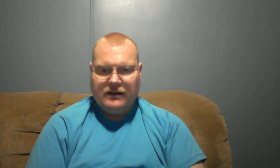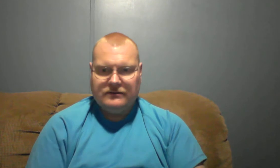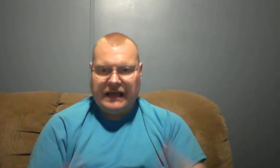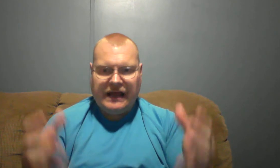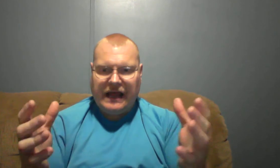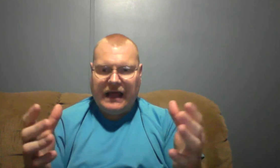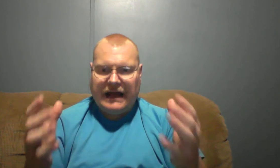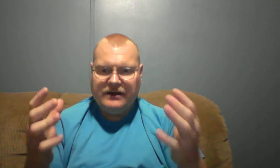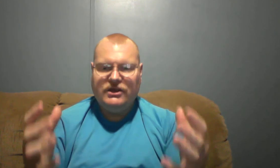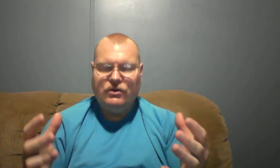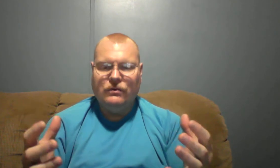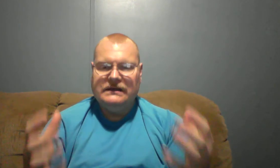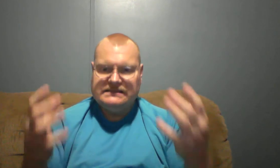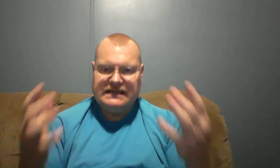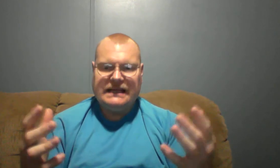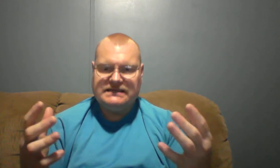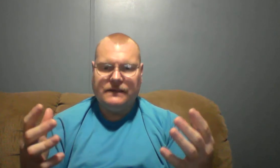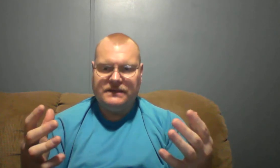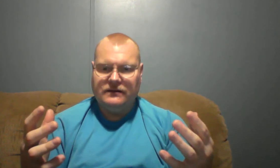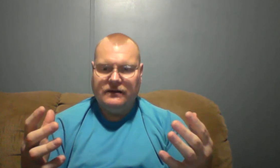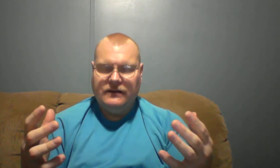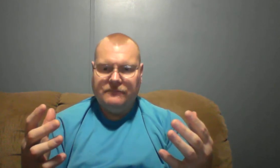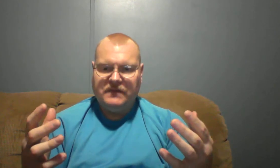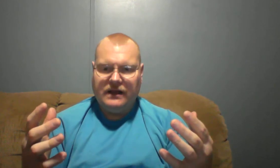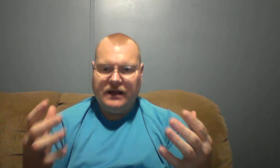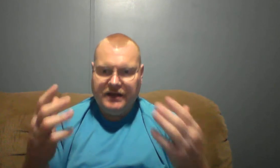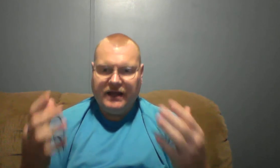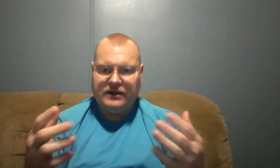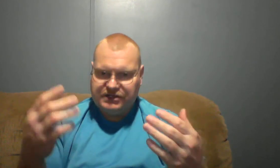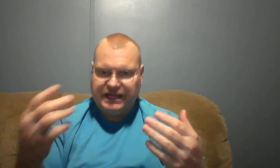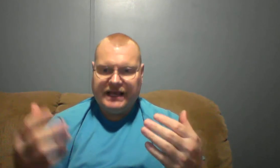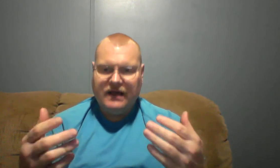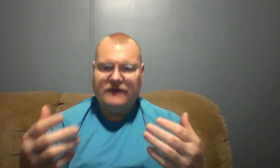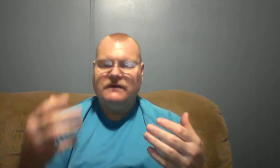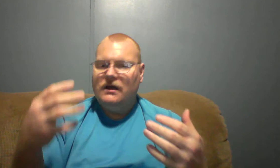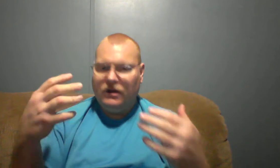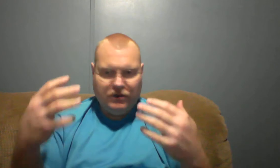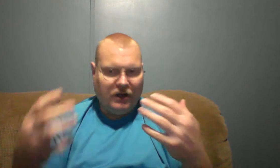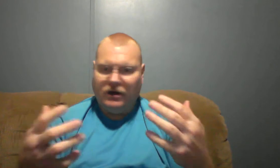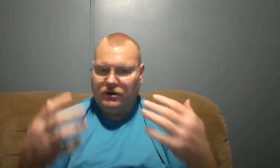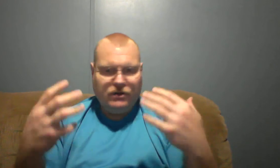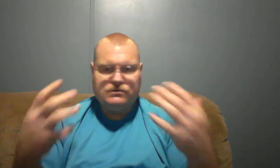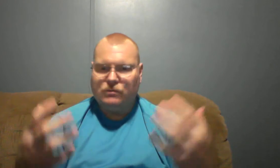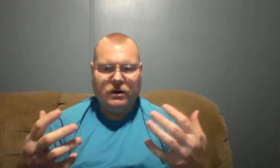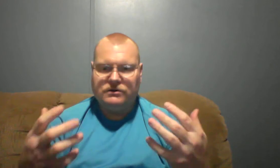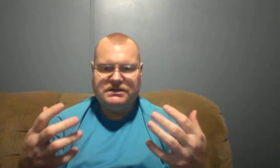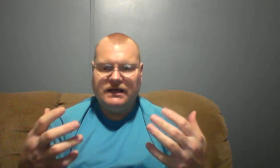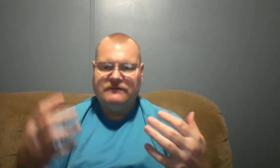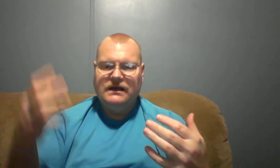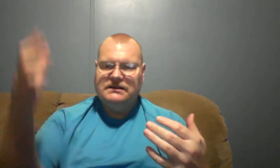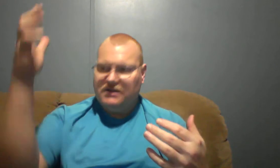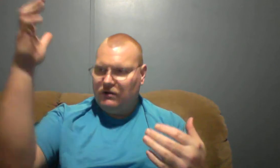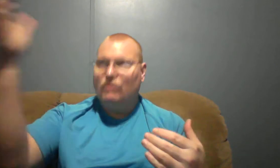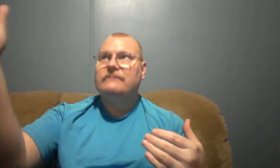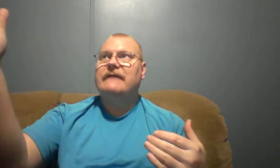How do you say something or say enough or use words enough to glorify